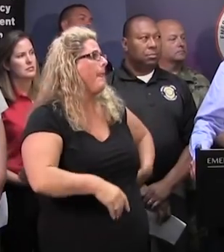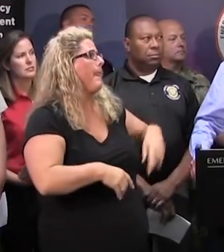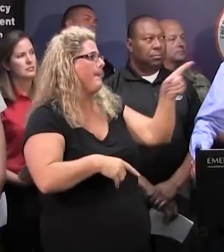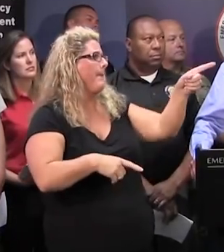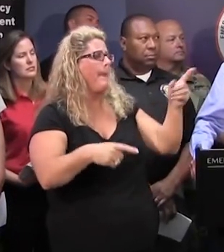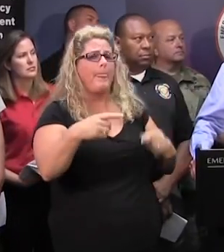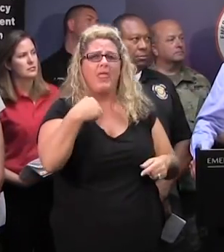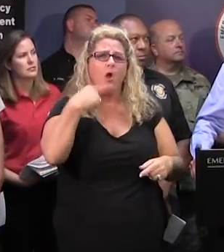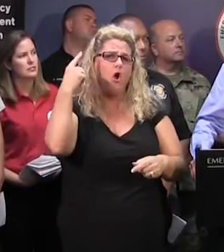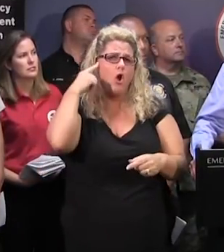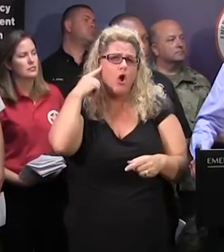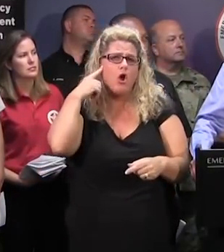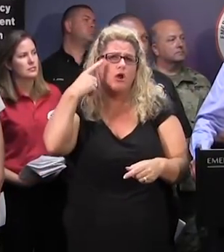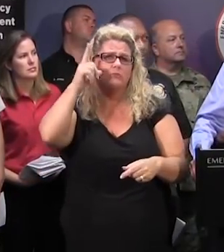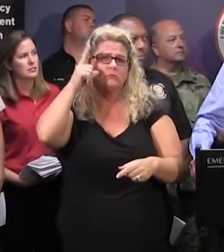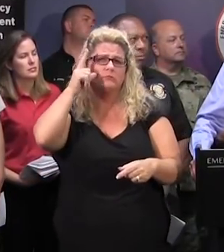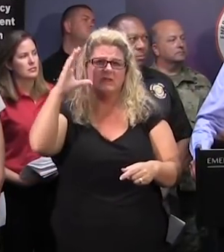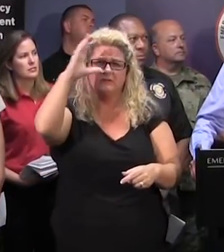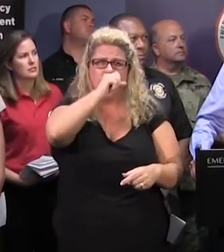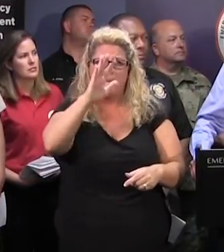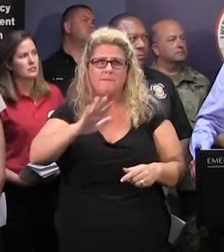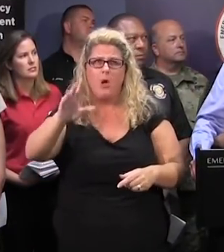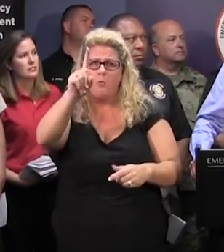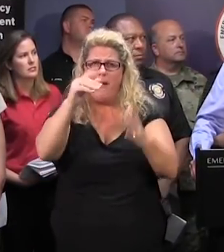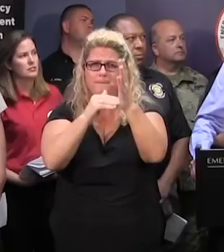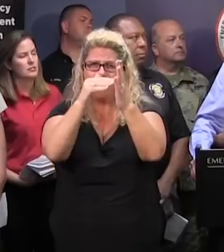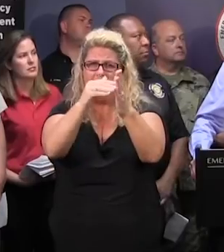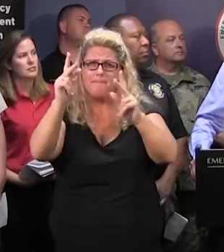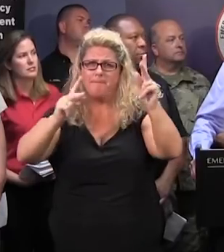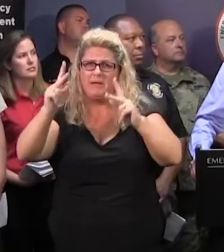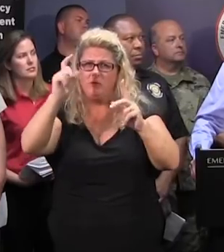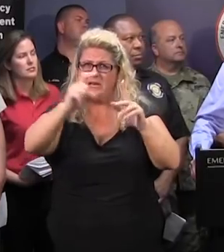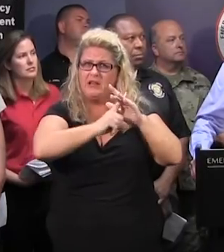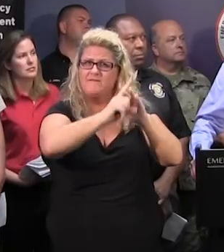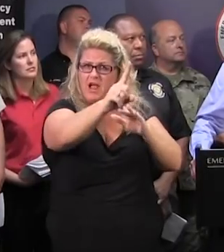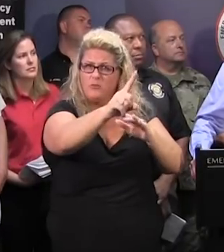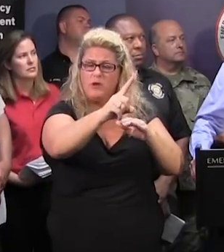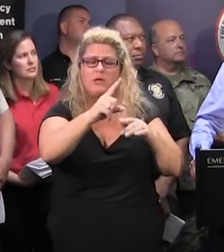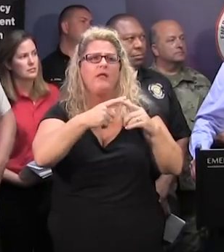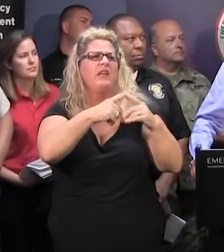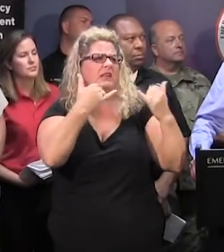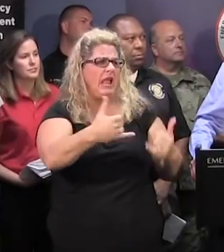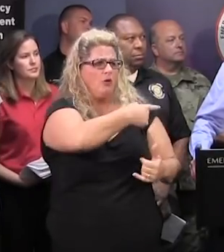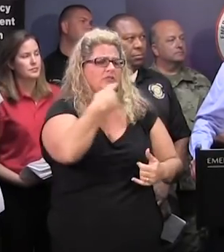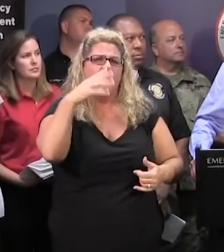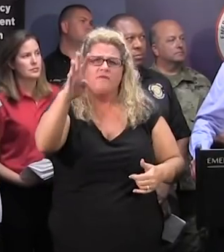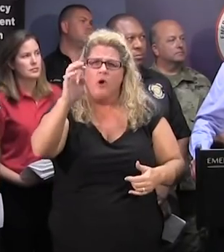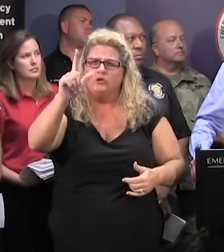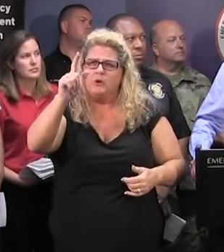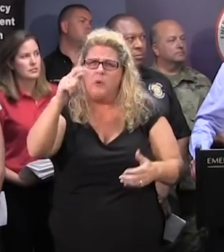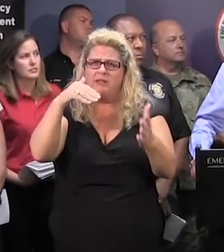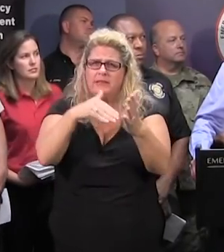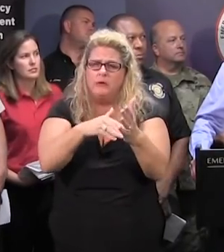We heard earlier that there are estimates that there are about a million people that may need to evacuate. And we heard that about 420,000 already have. Any